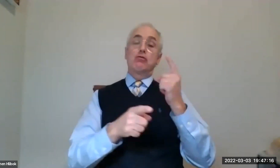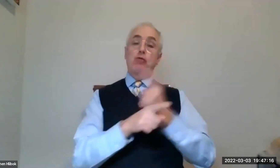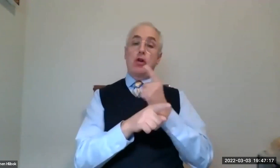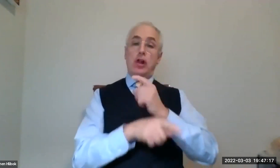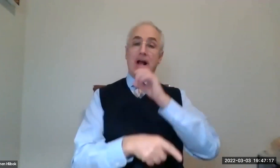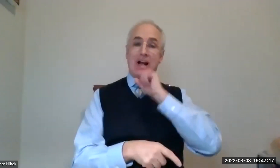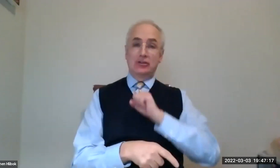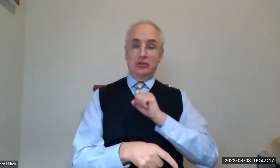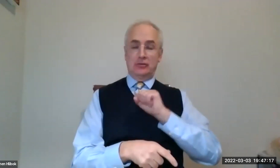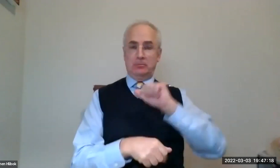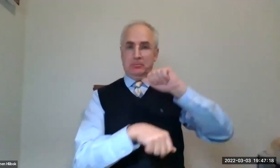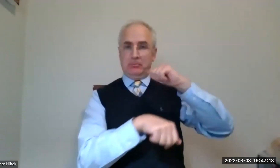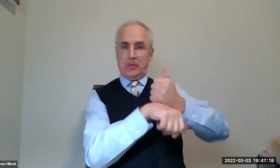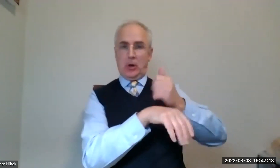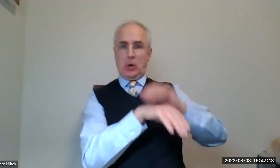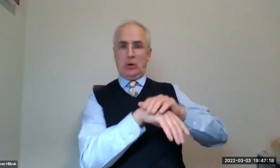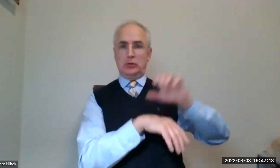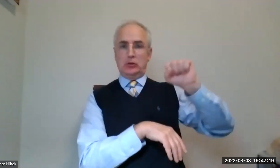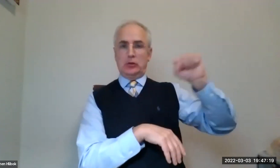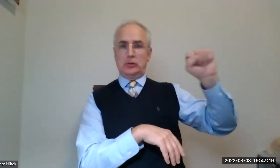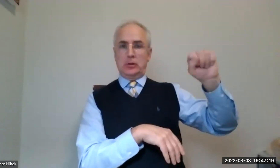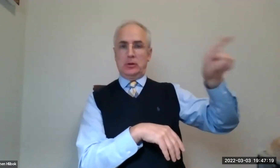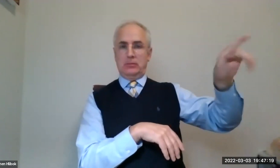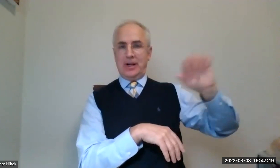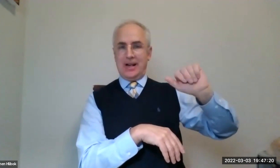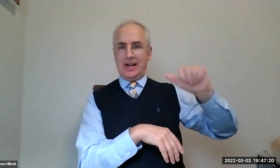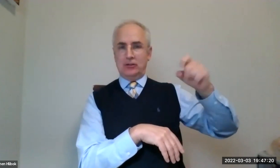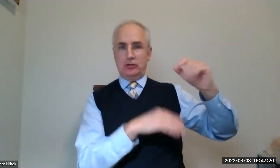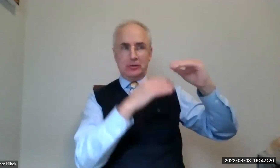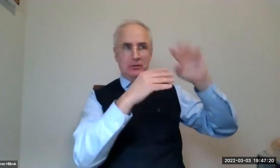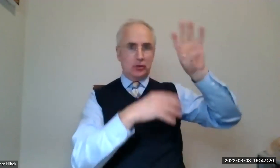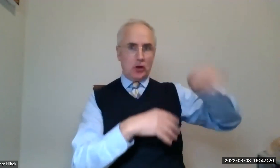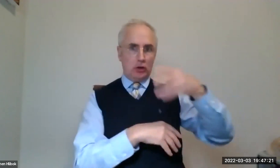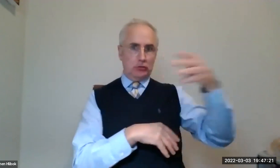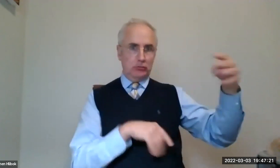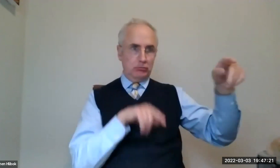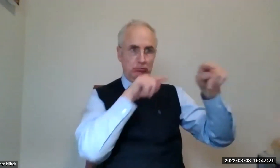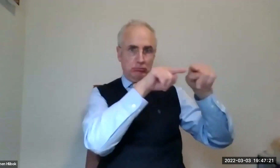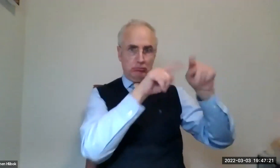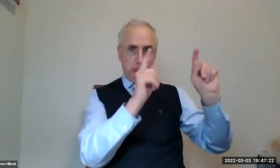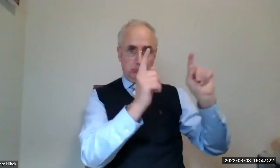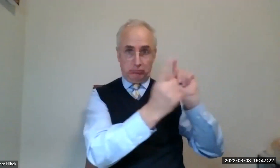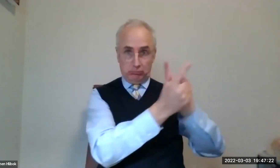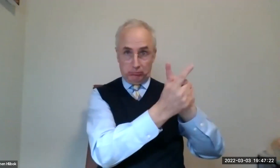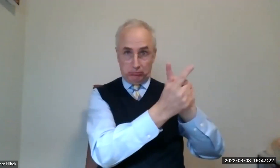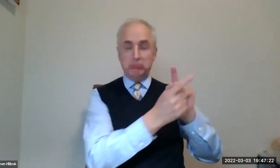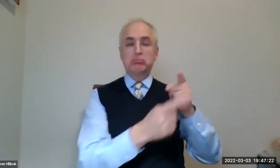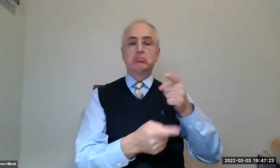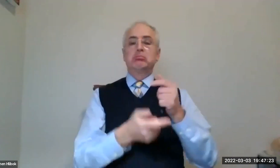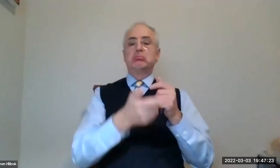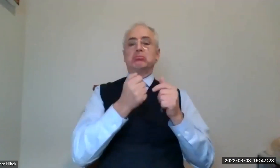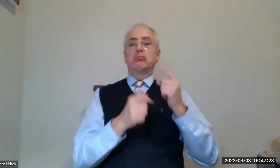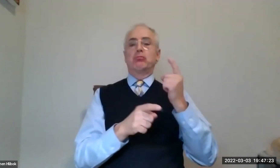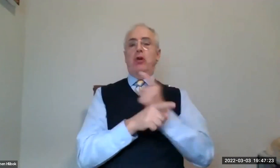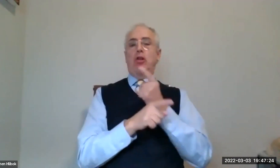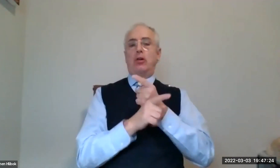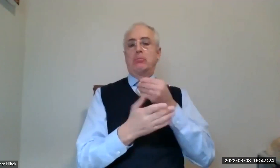my distribution, the amount I get is going to be less. And it's based on a certain age